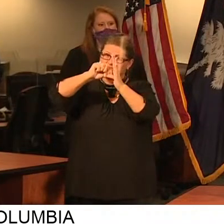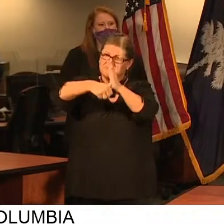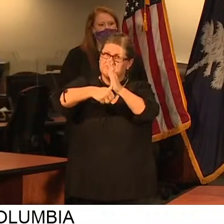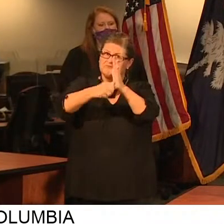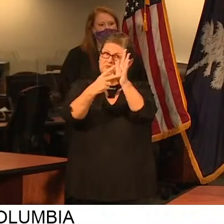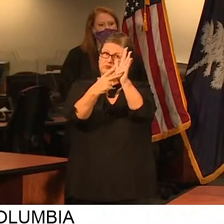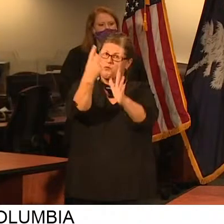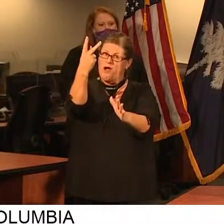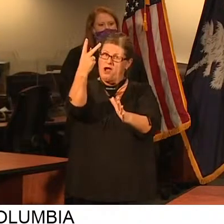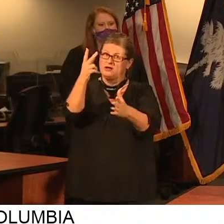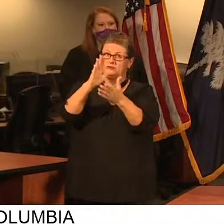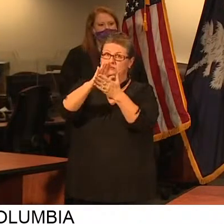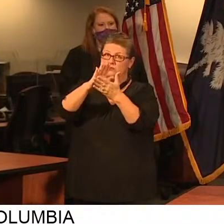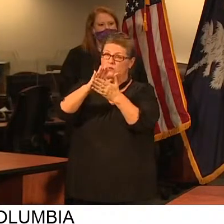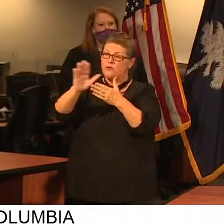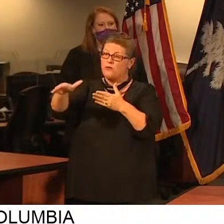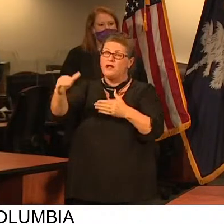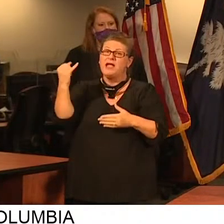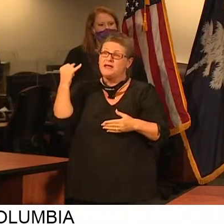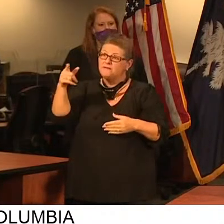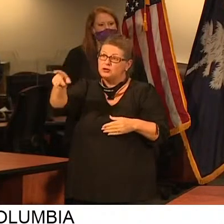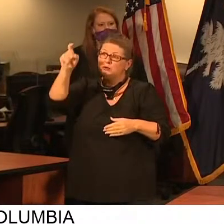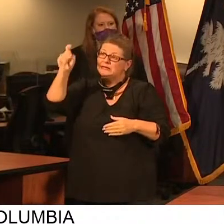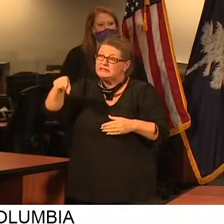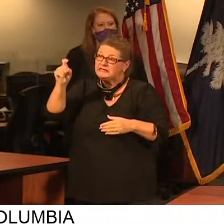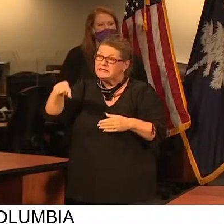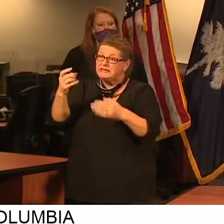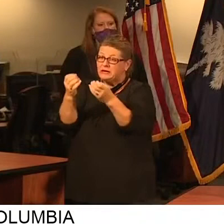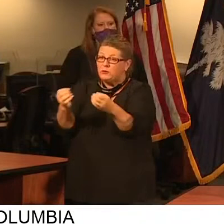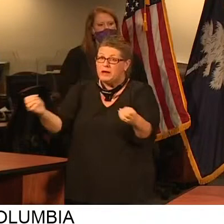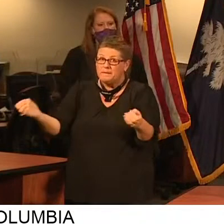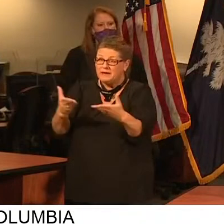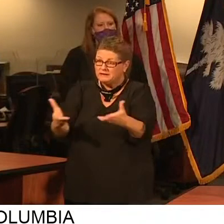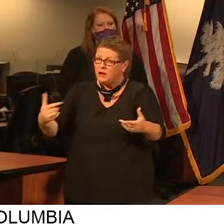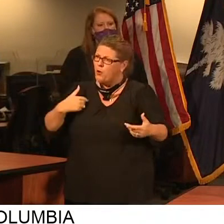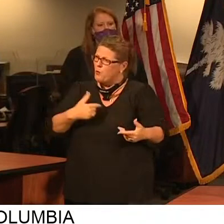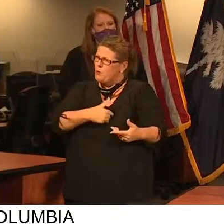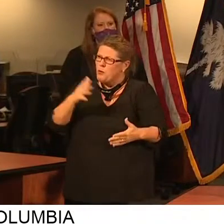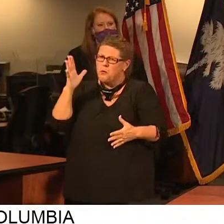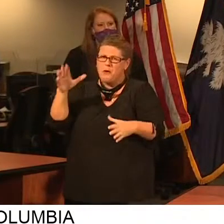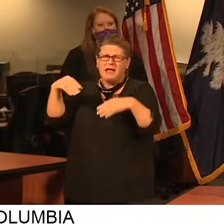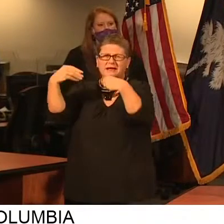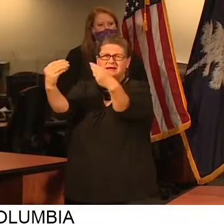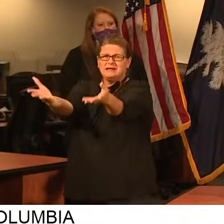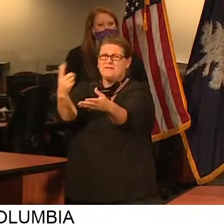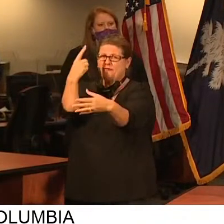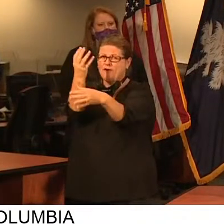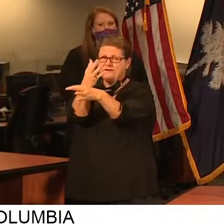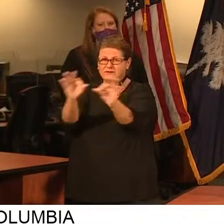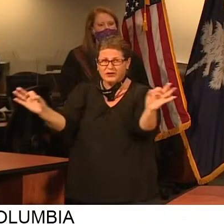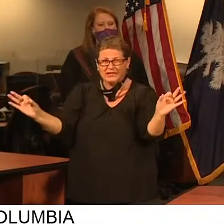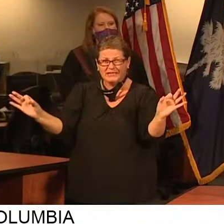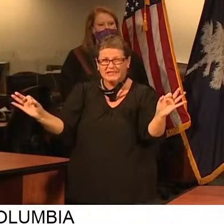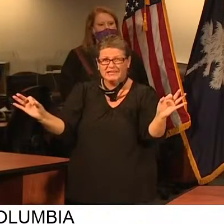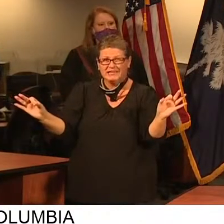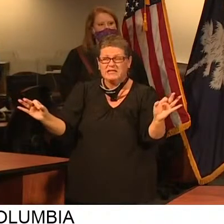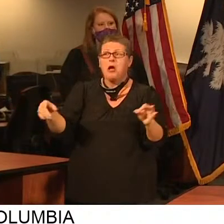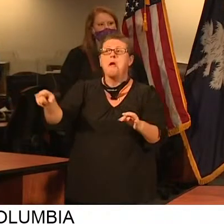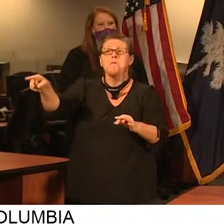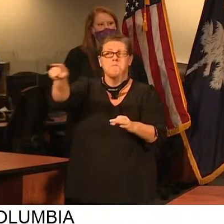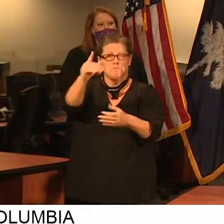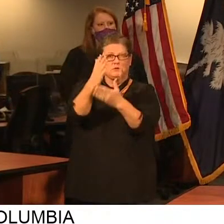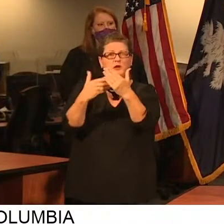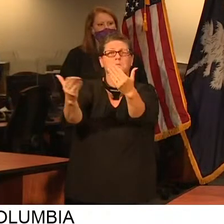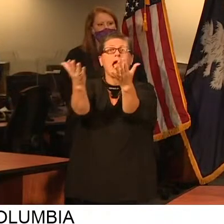school districts if they need the protective equipment, we will provide it at no cost. Many have asked.